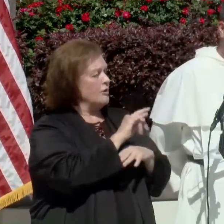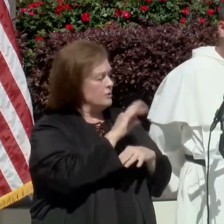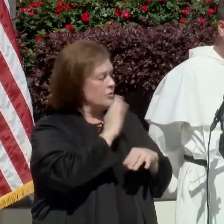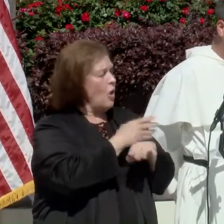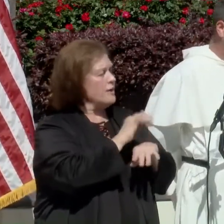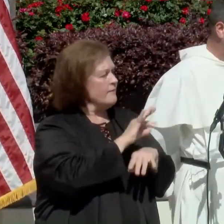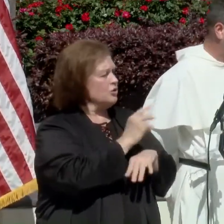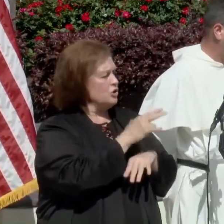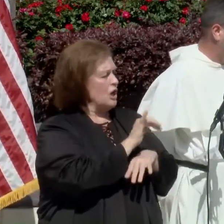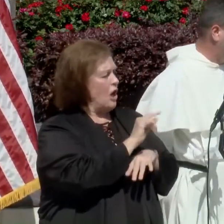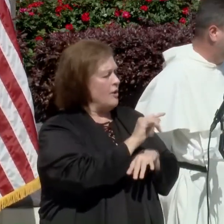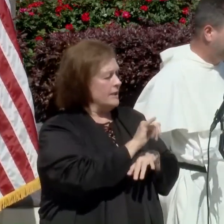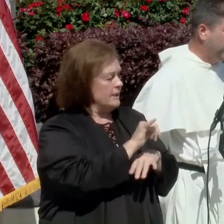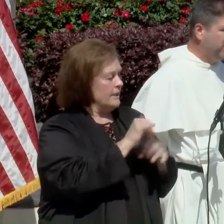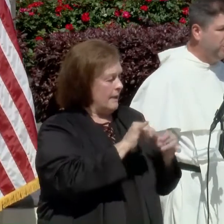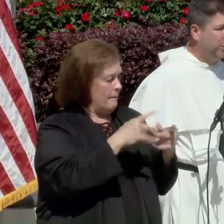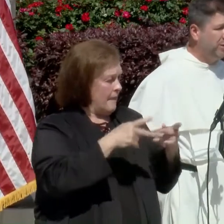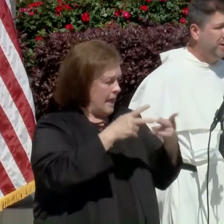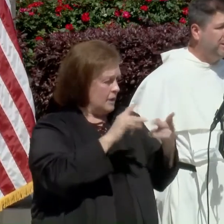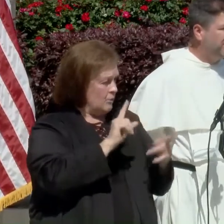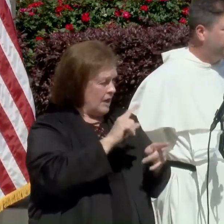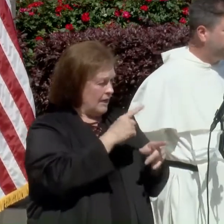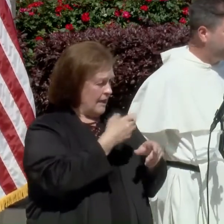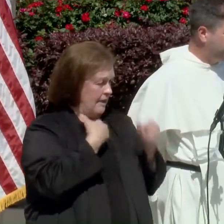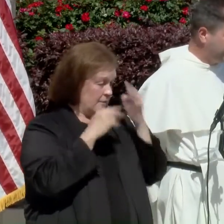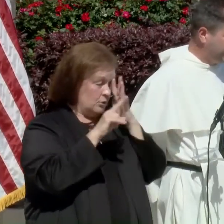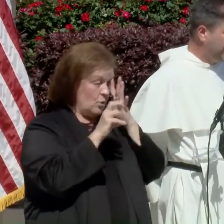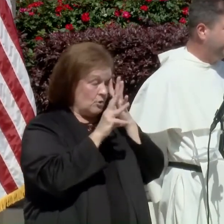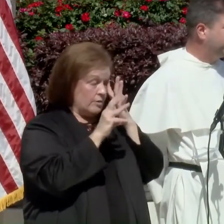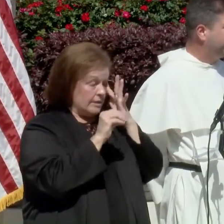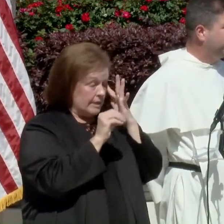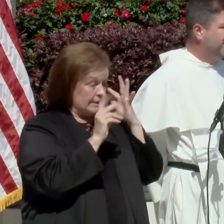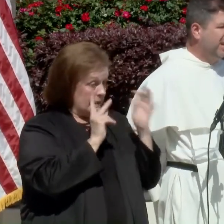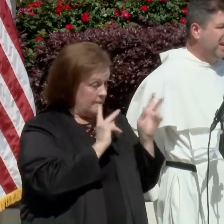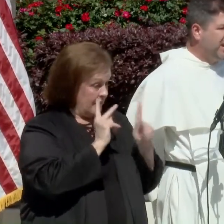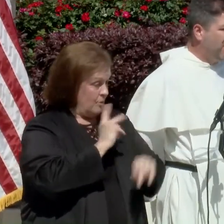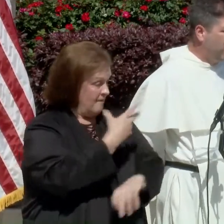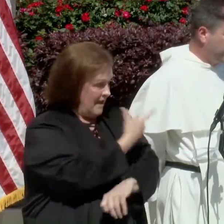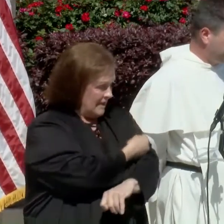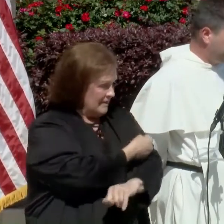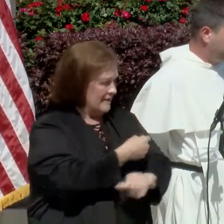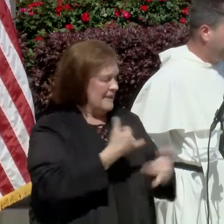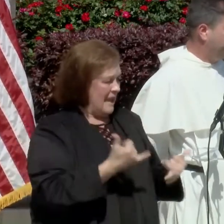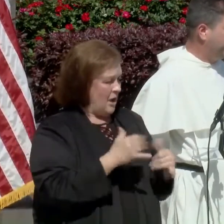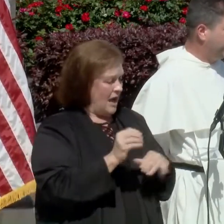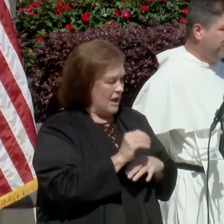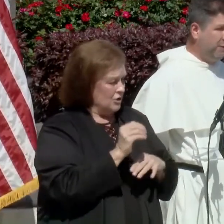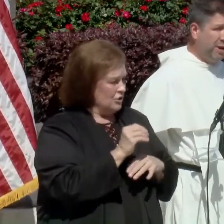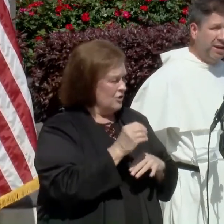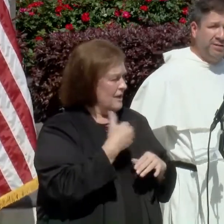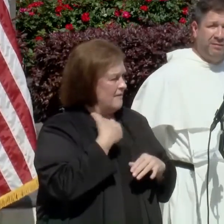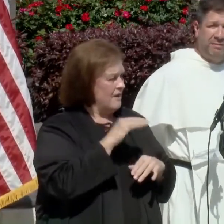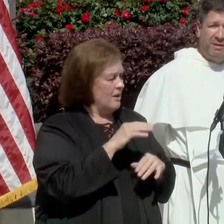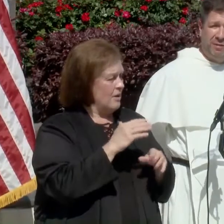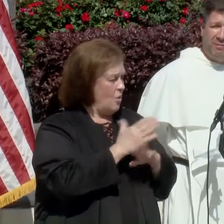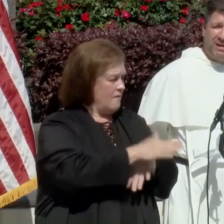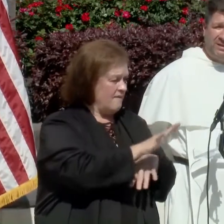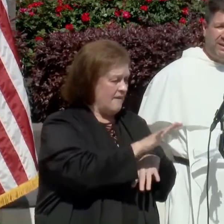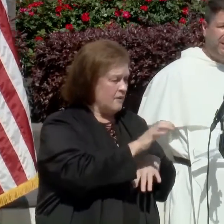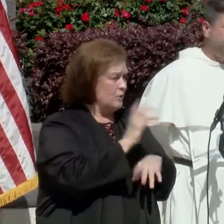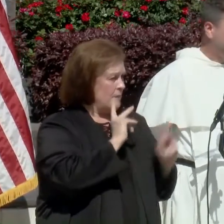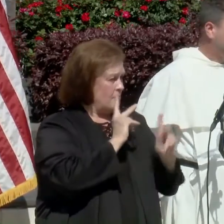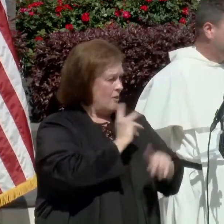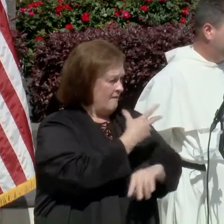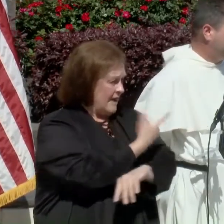site, uh, two weeks ago where we got 260 people vaccinated. Now Oshner came, we got over 500 people